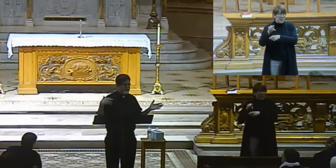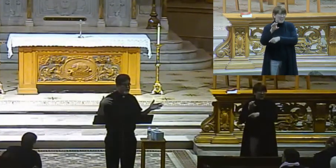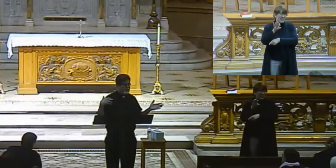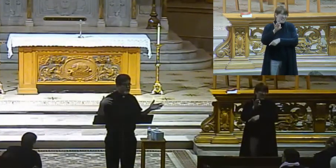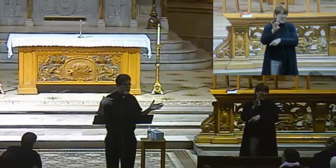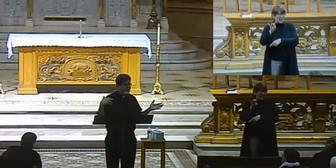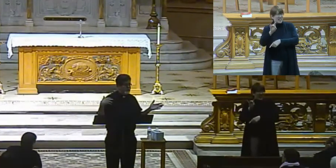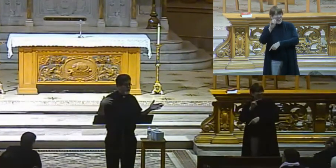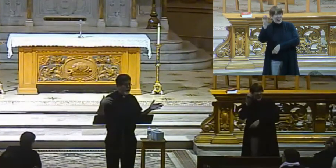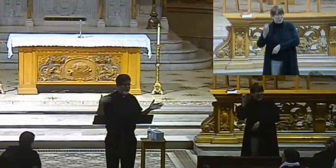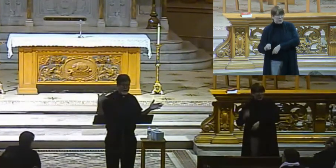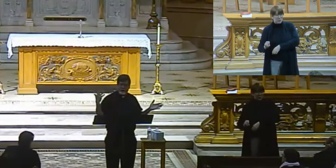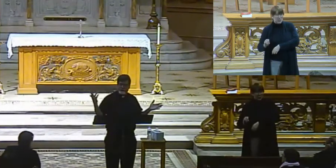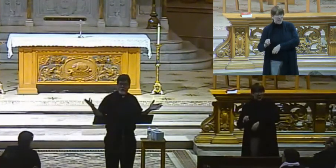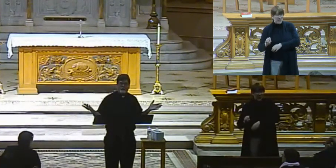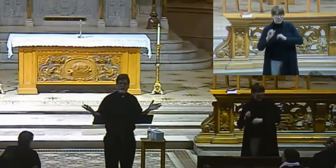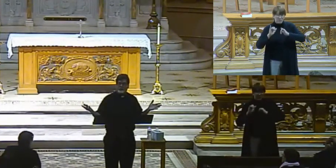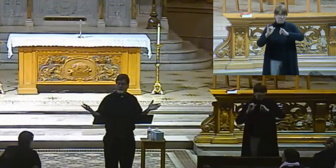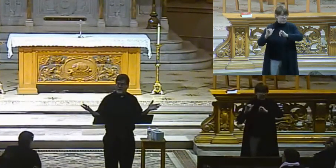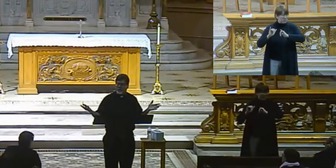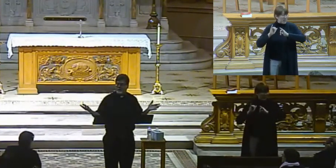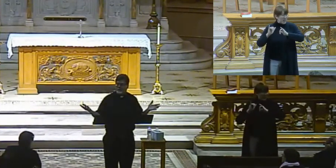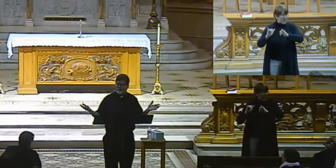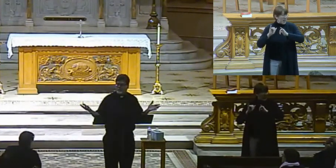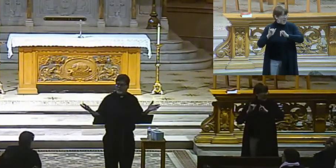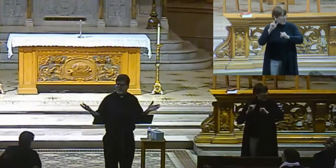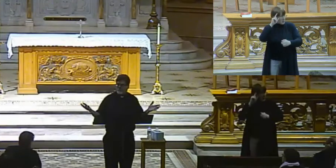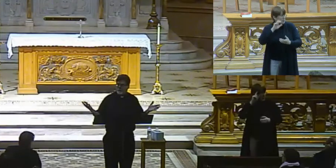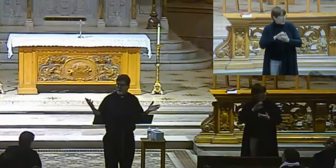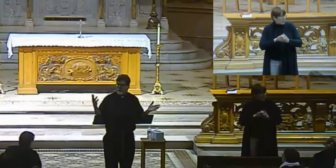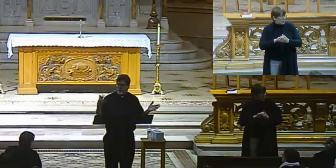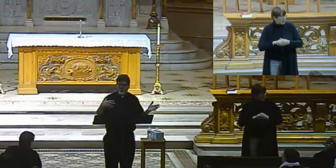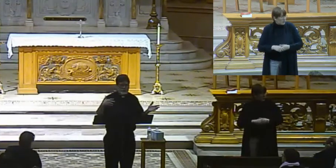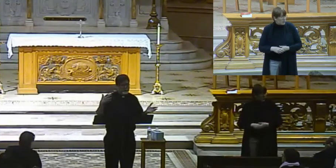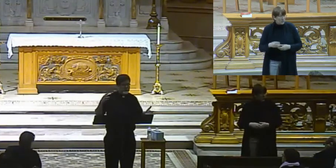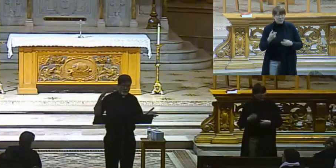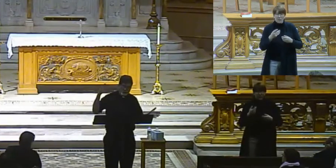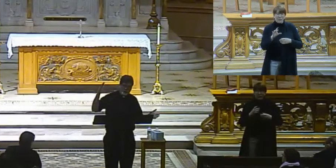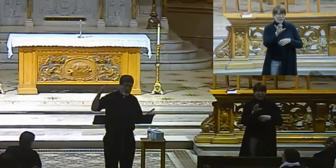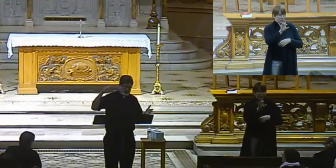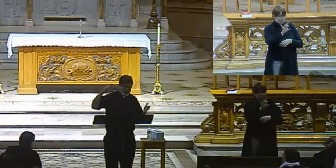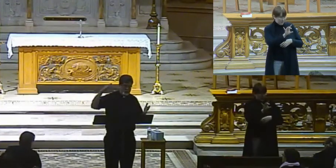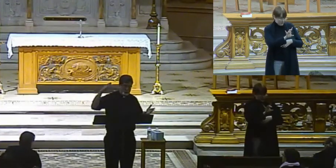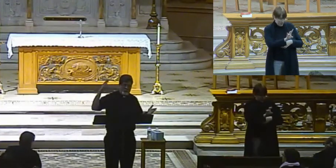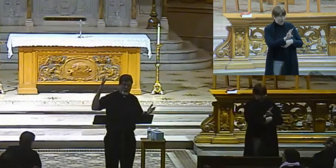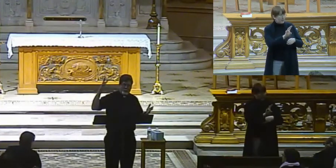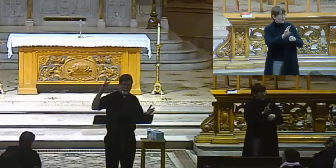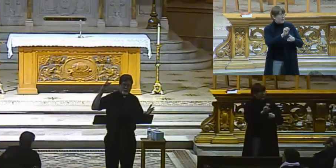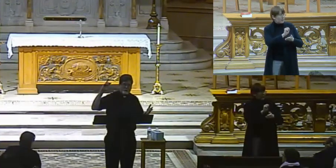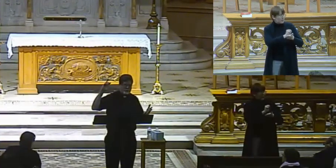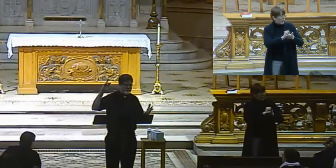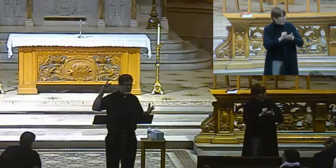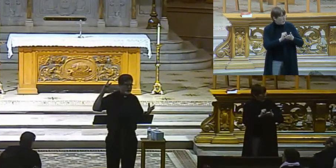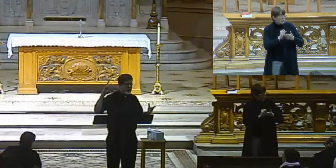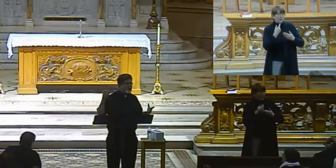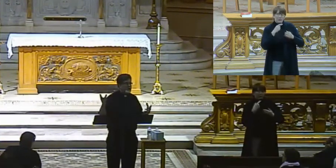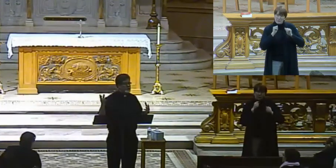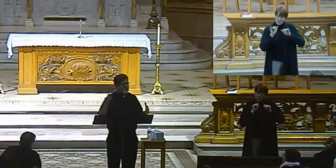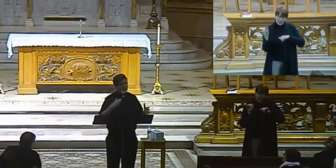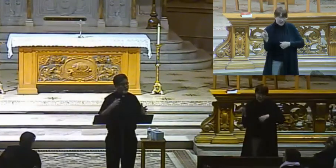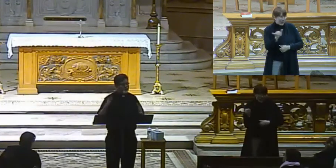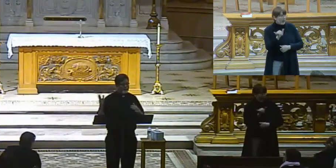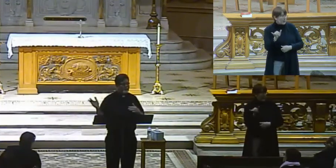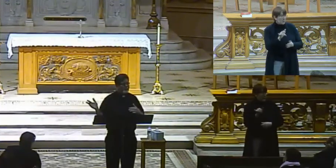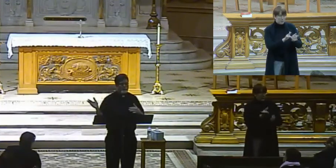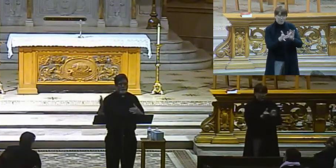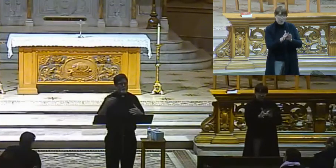Catholics do, all right? And they have all of the seven sacraments, all right? They believe in the Bible, the whole Bible that we believe in, and